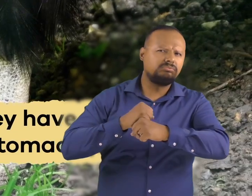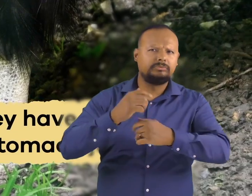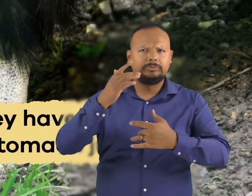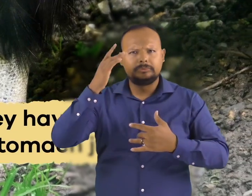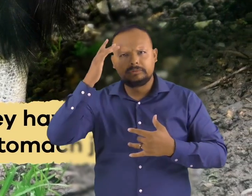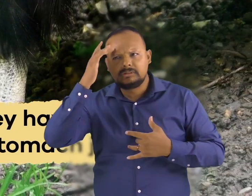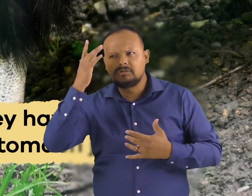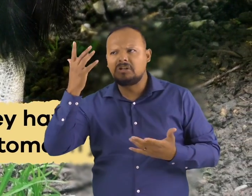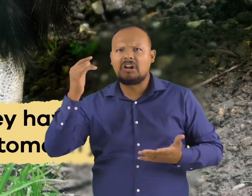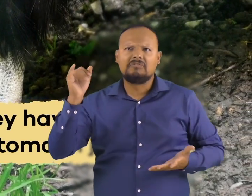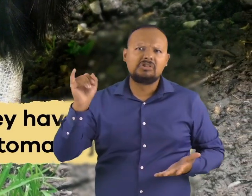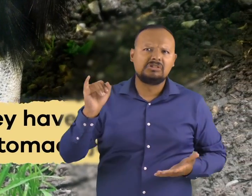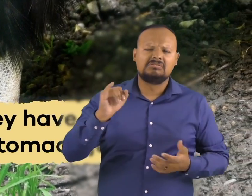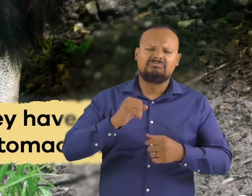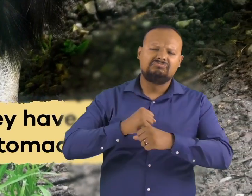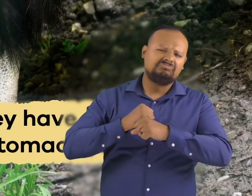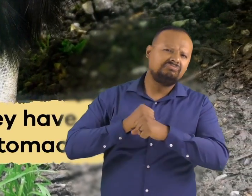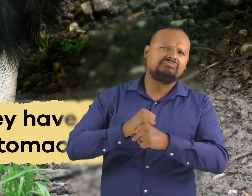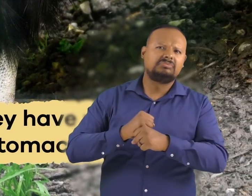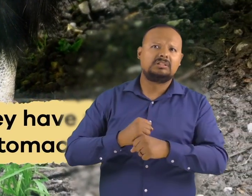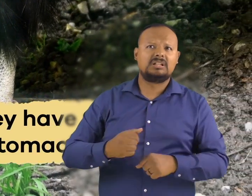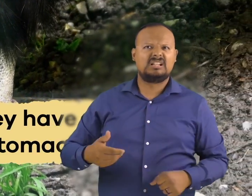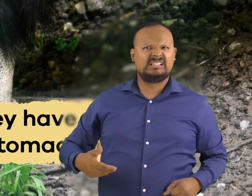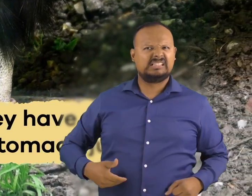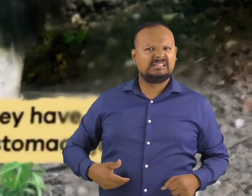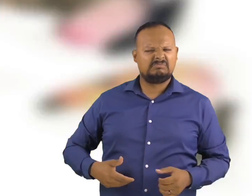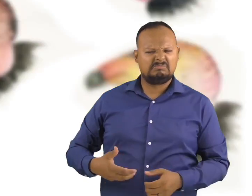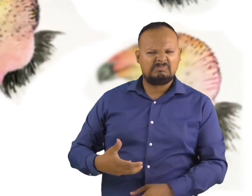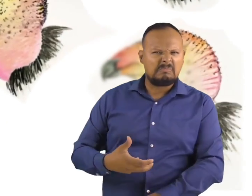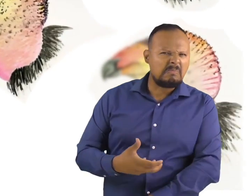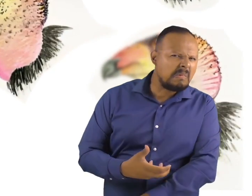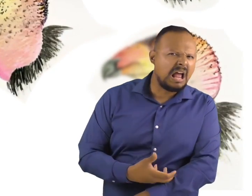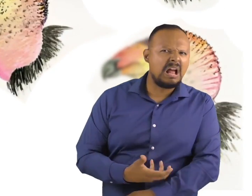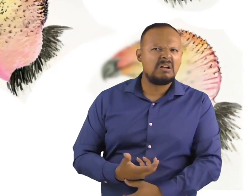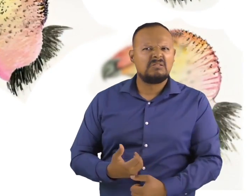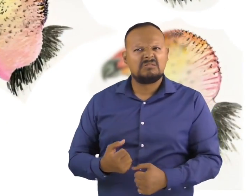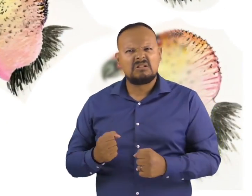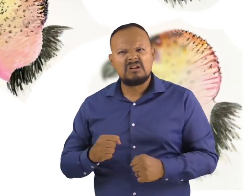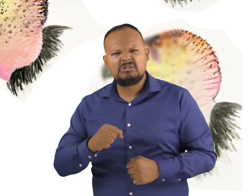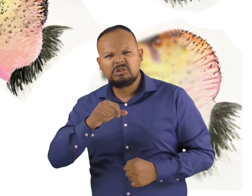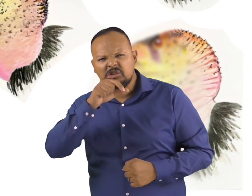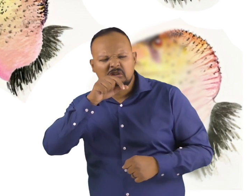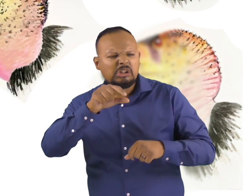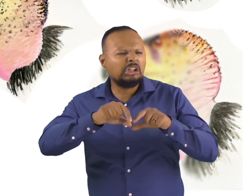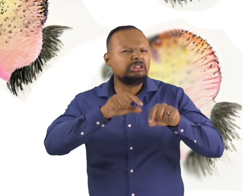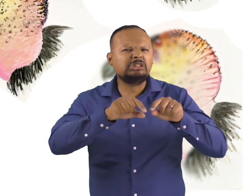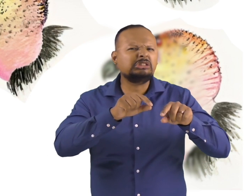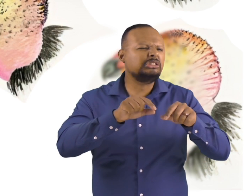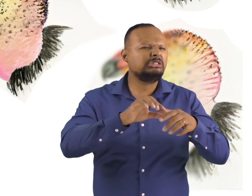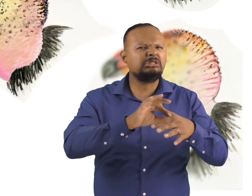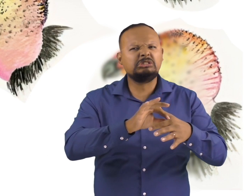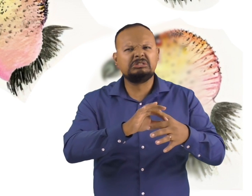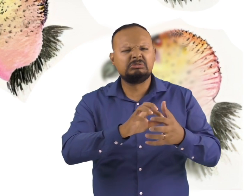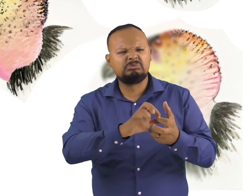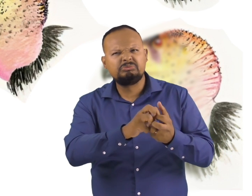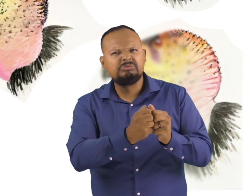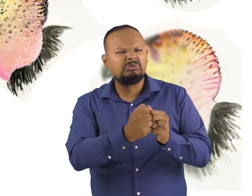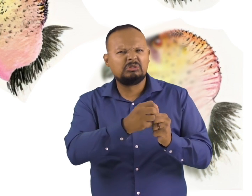juices for digesting decaying flesh. Depending on the bird's mood, its skin color ranges from